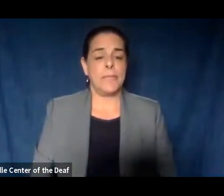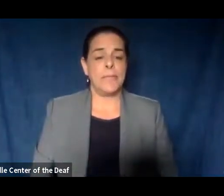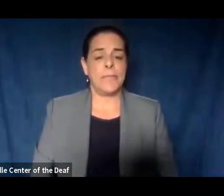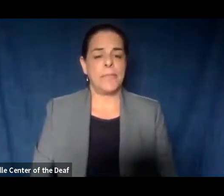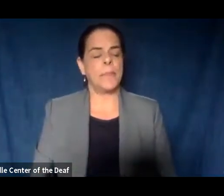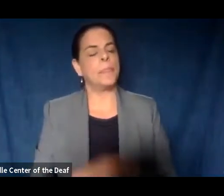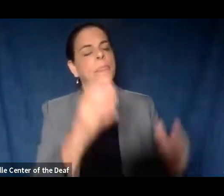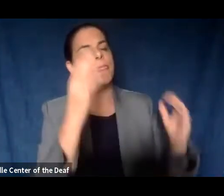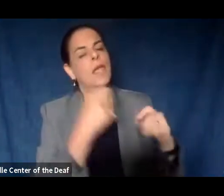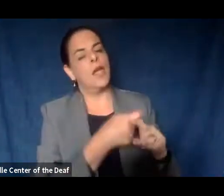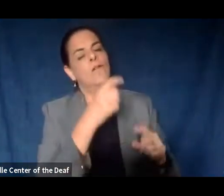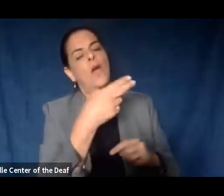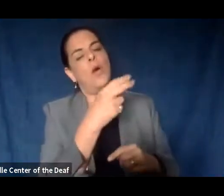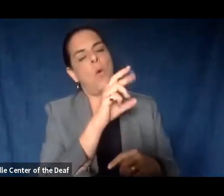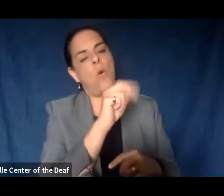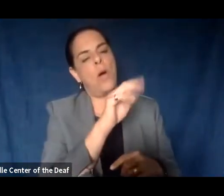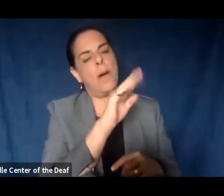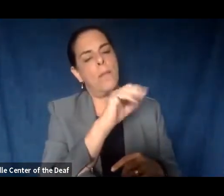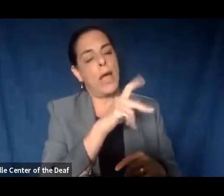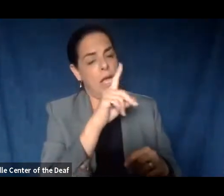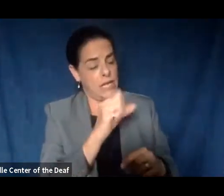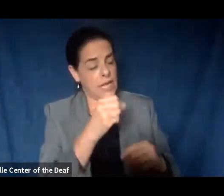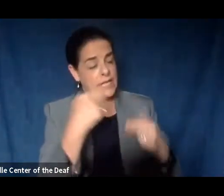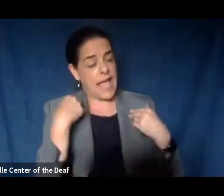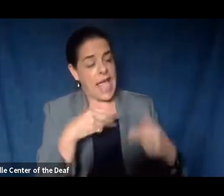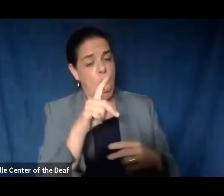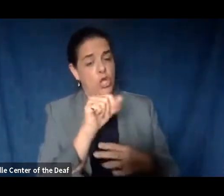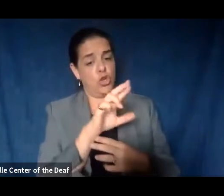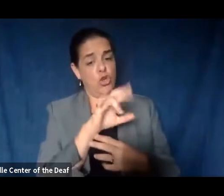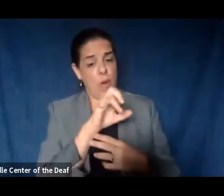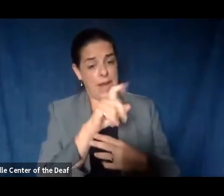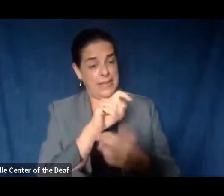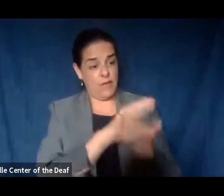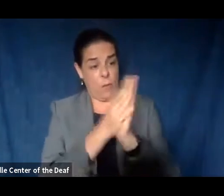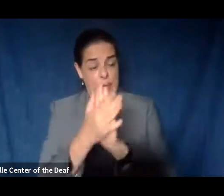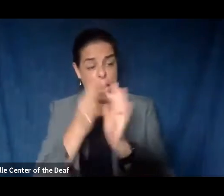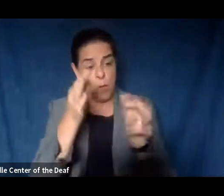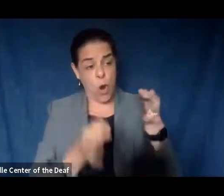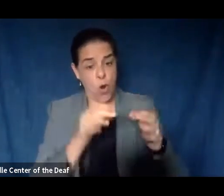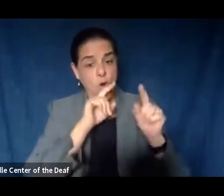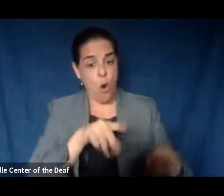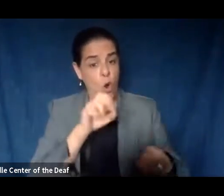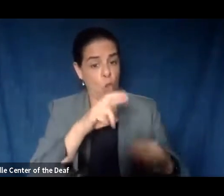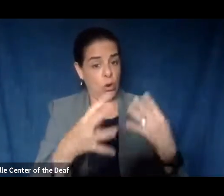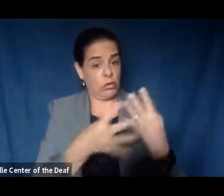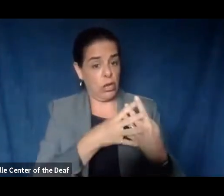From Brian Hornback, does a health directive result into a court order or incarceration?